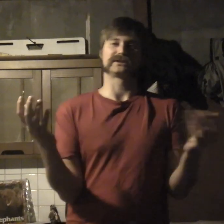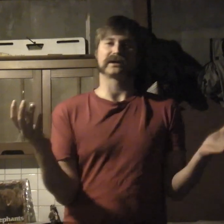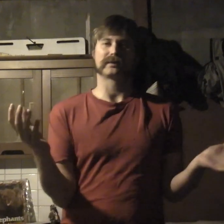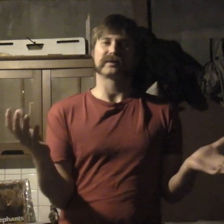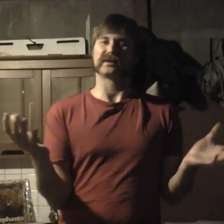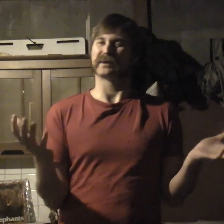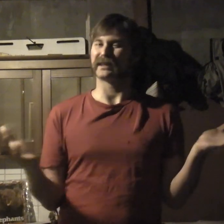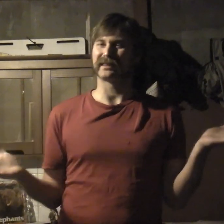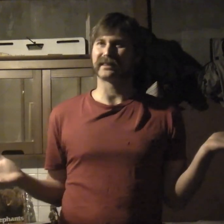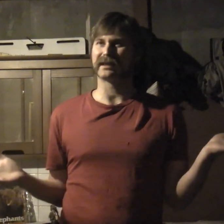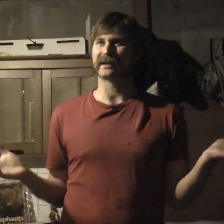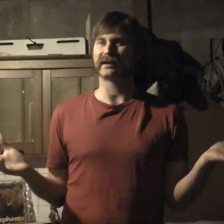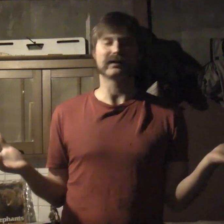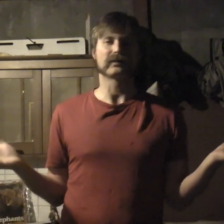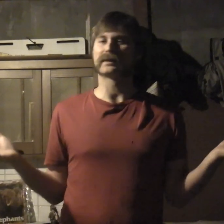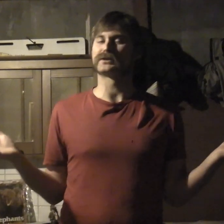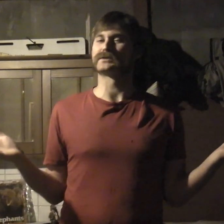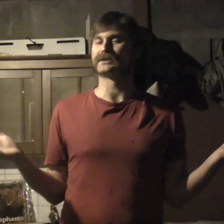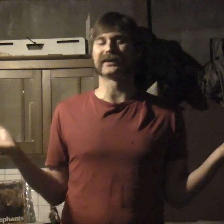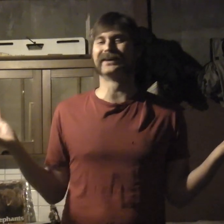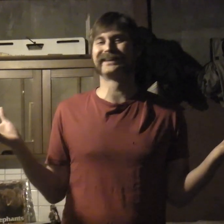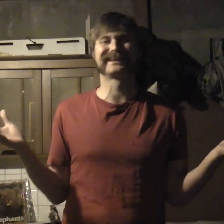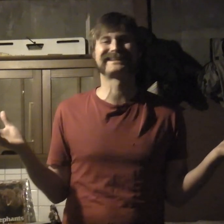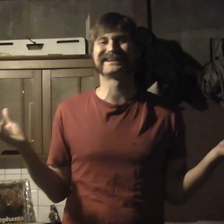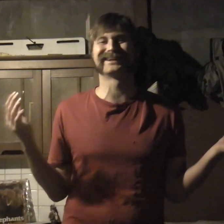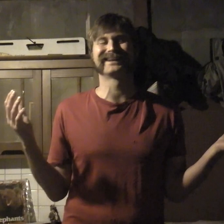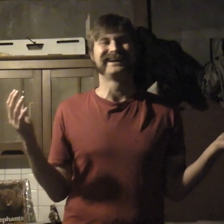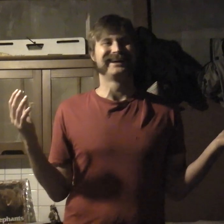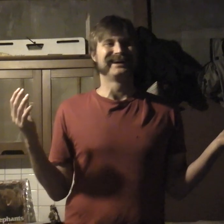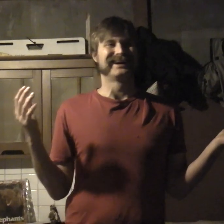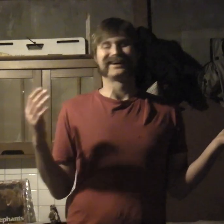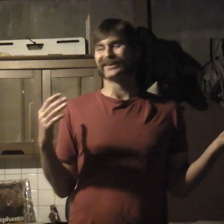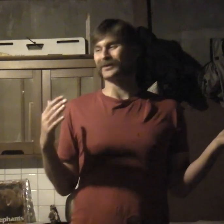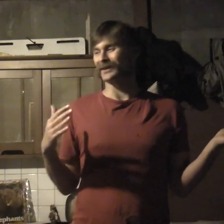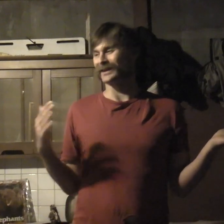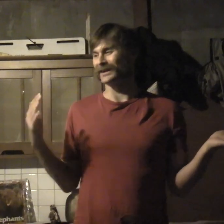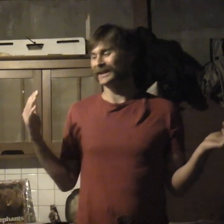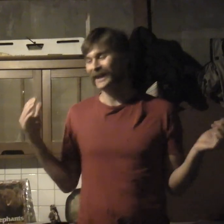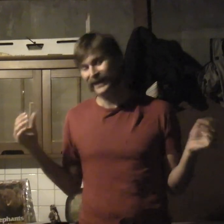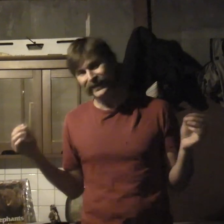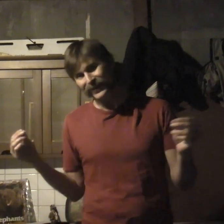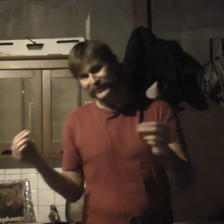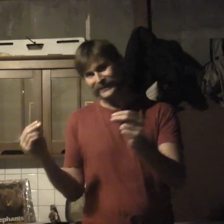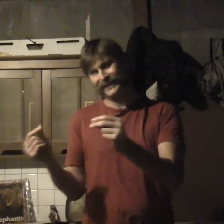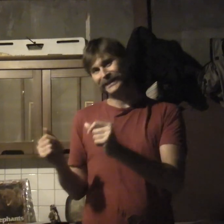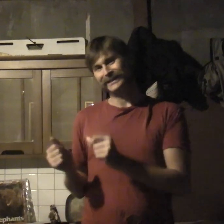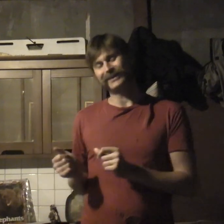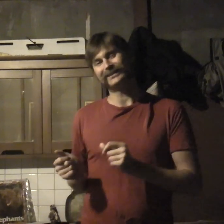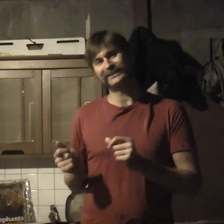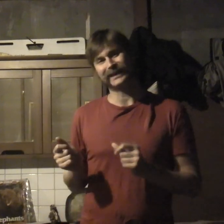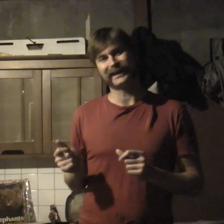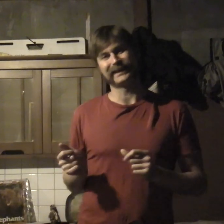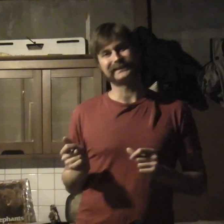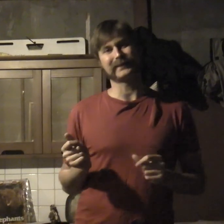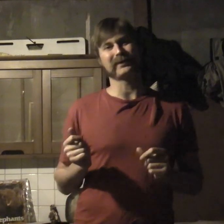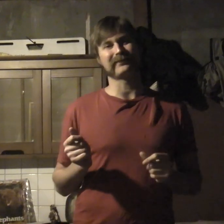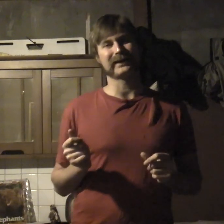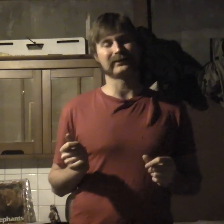share them with you but I think it's still, although we're getting close to getting to those semi-final